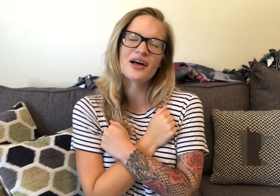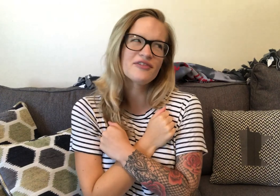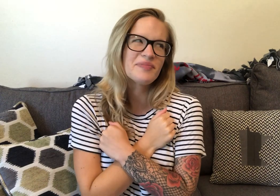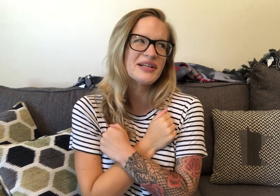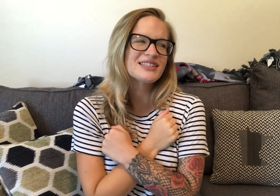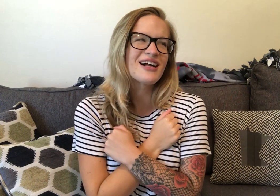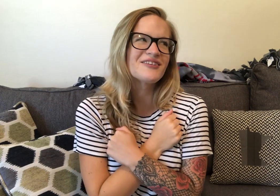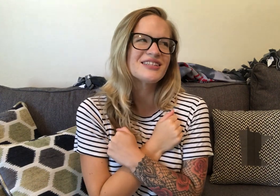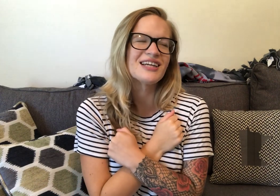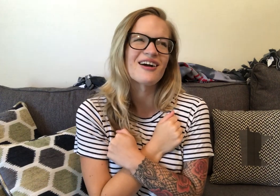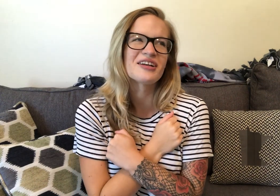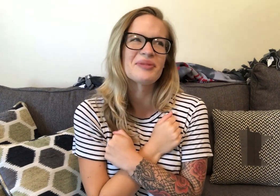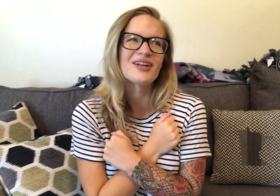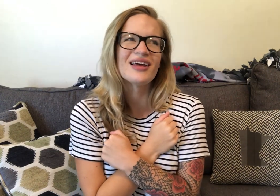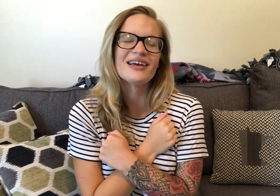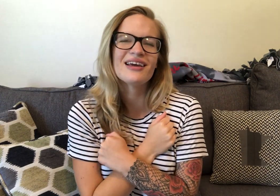love. But it's not really talking about like.